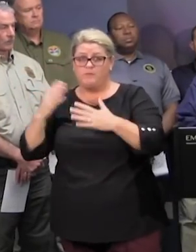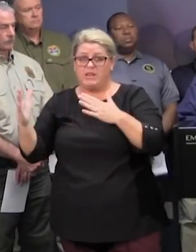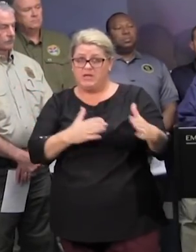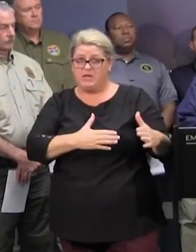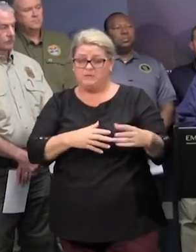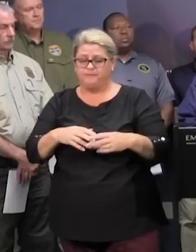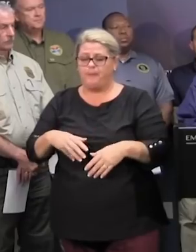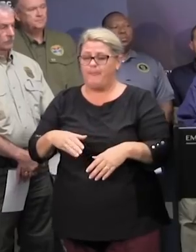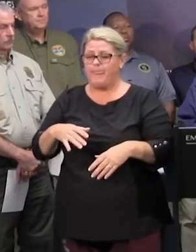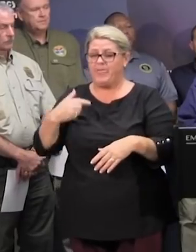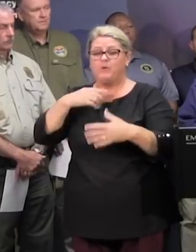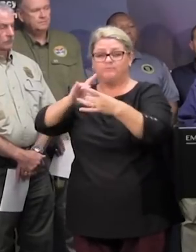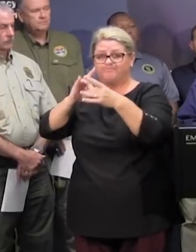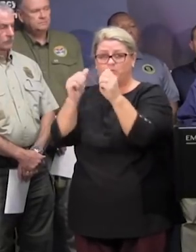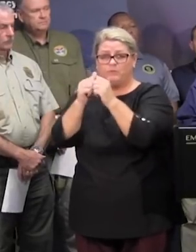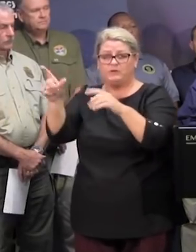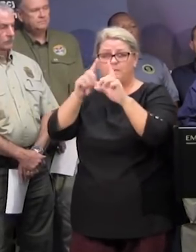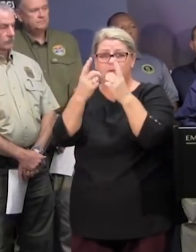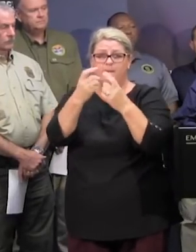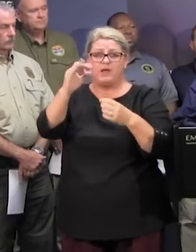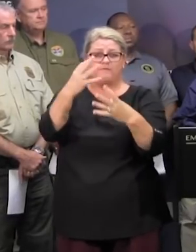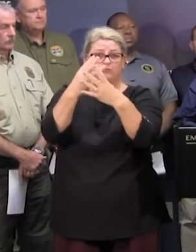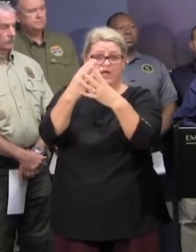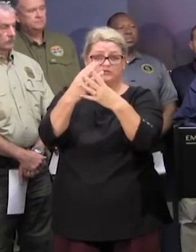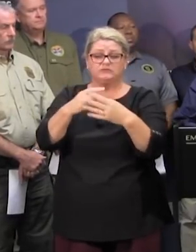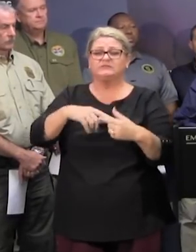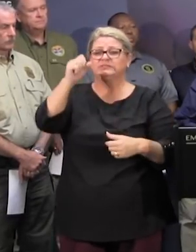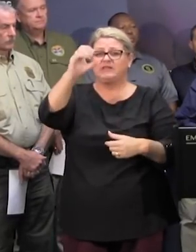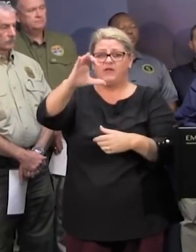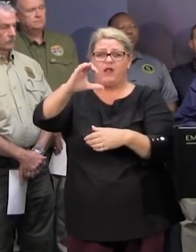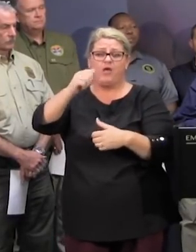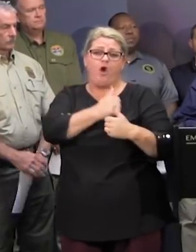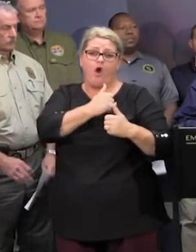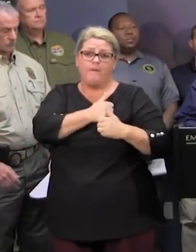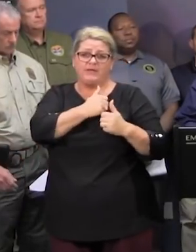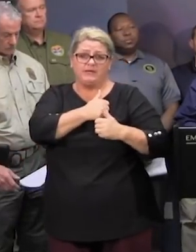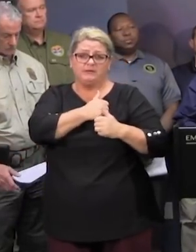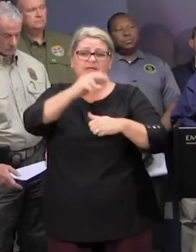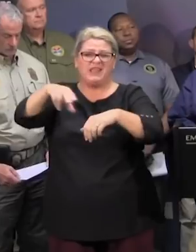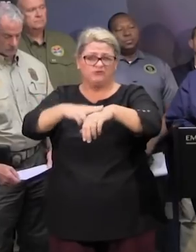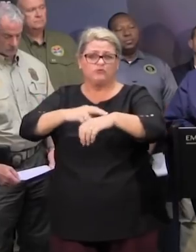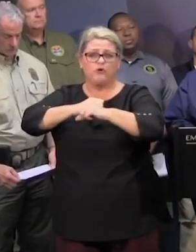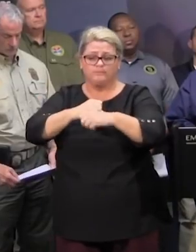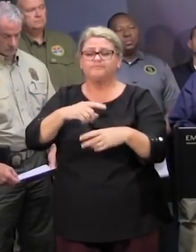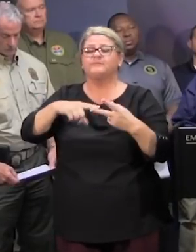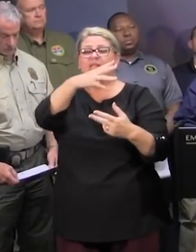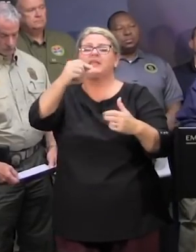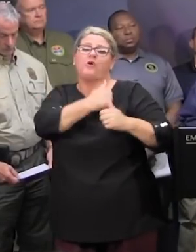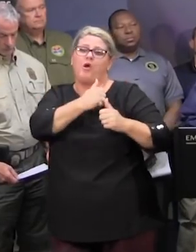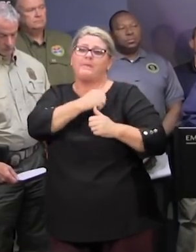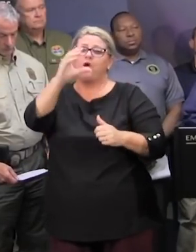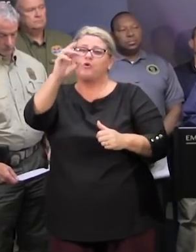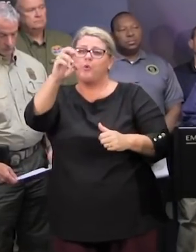together with the department of corrections army south carolina army national south carolina national guard and the army corps